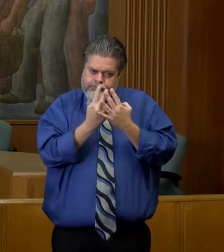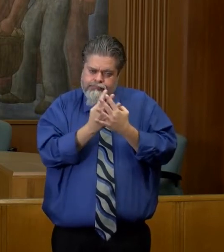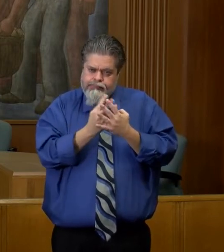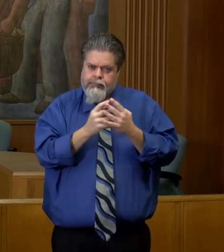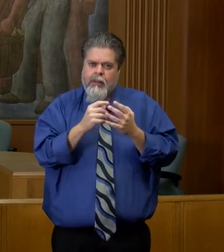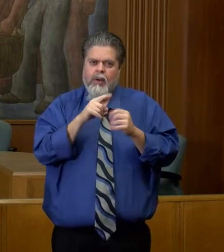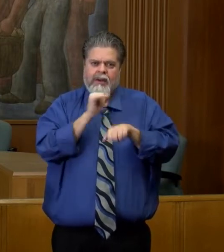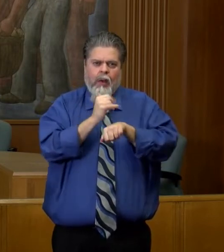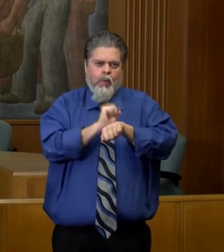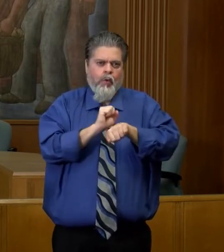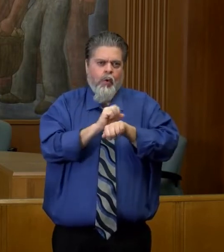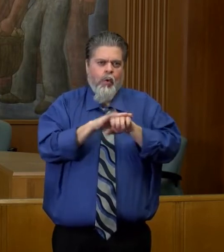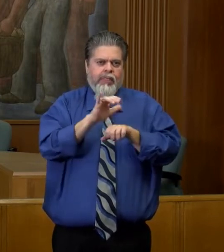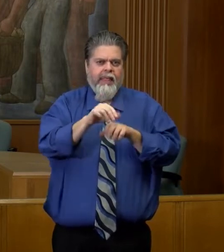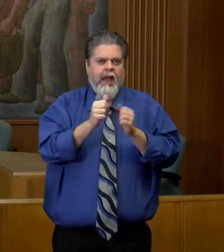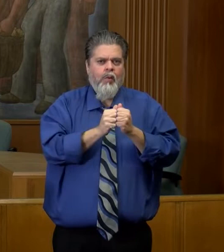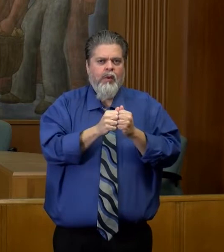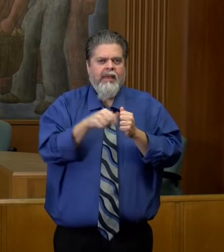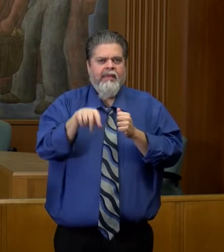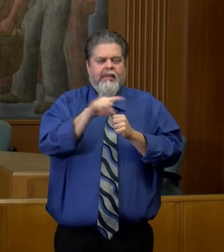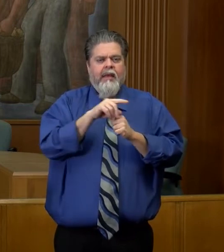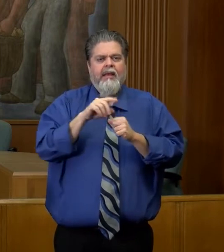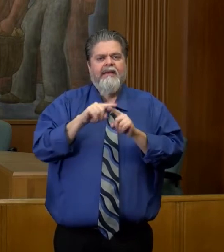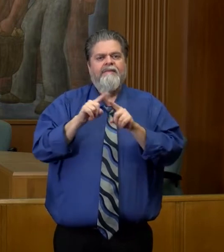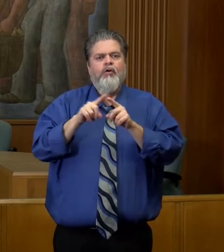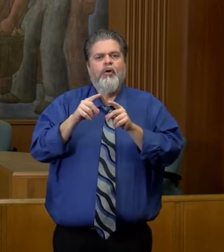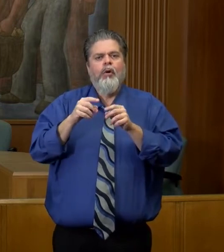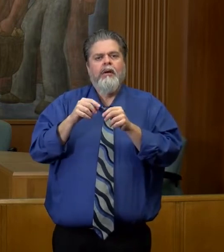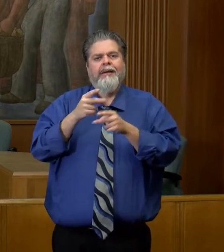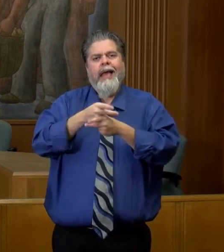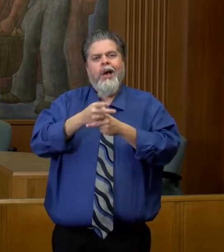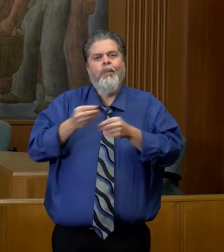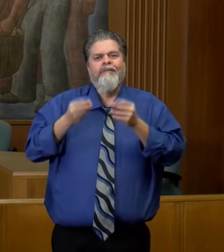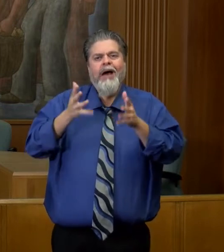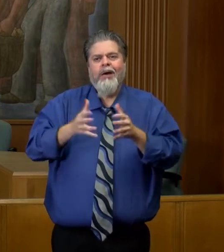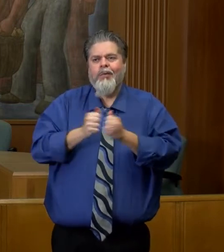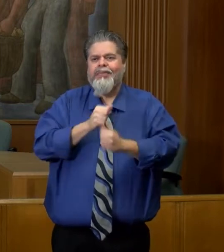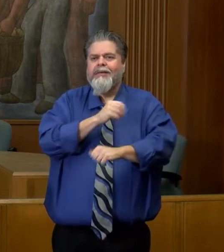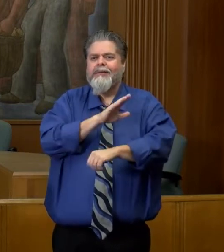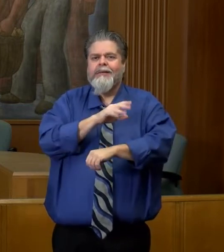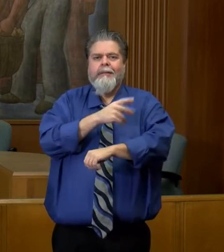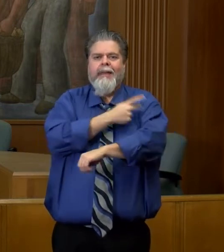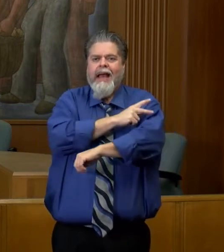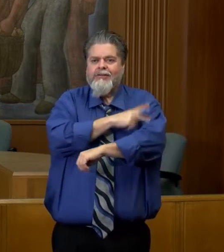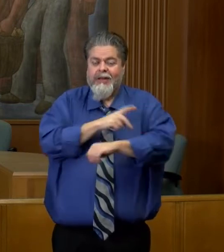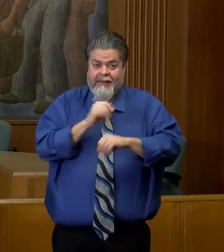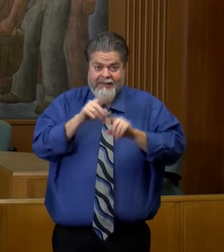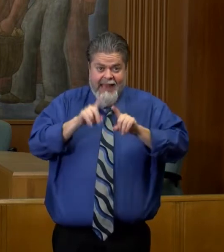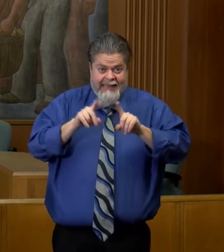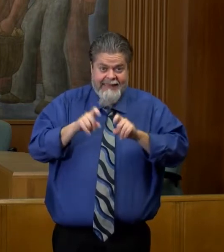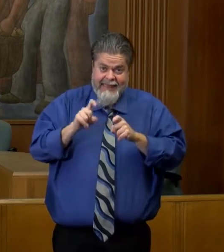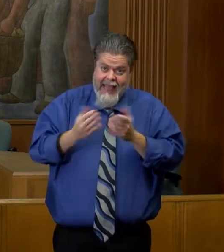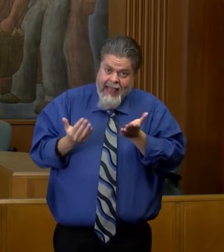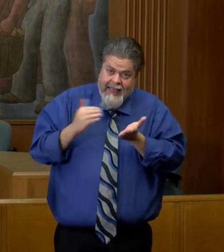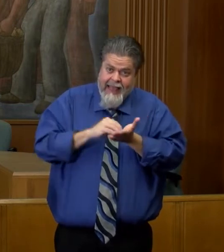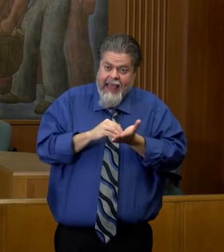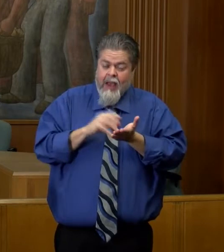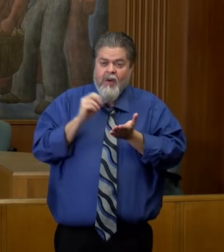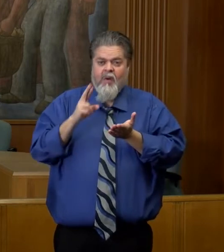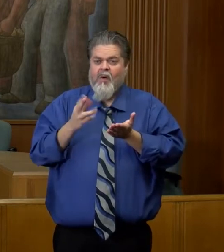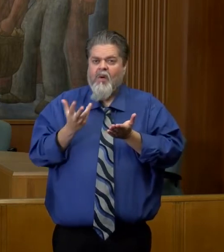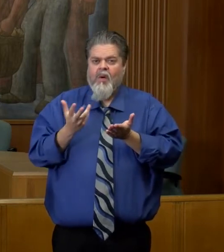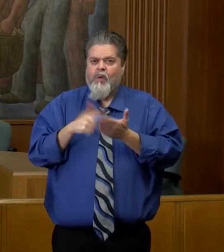with primary care providers to identify patients if testing is still appropriate or what we need to do.